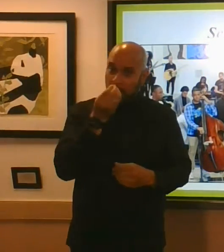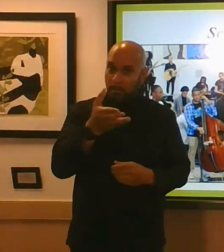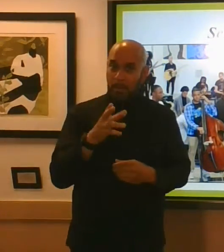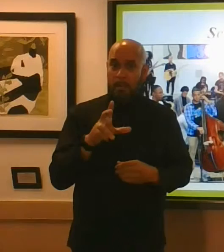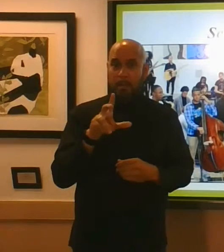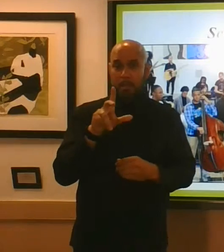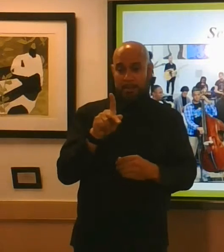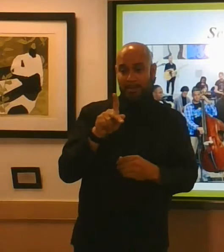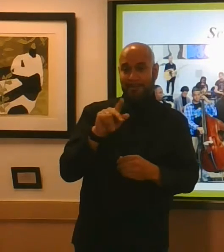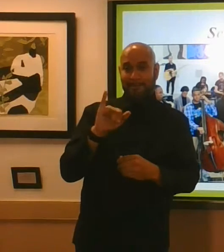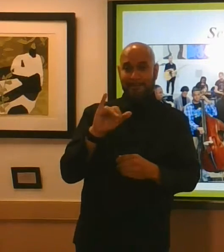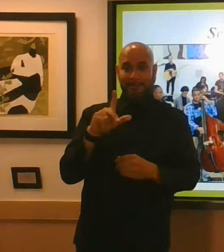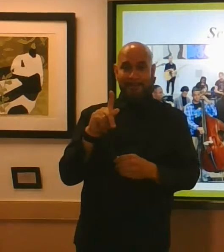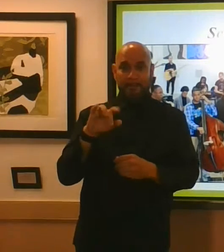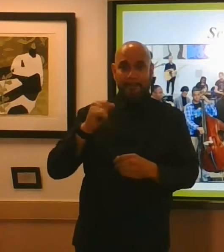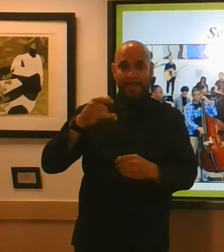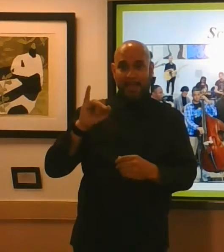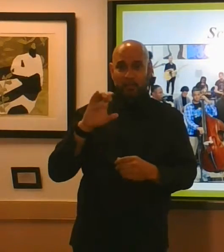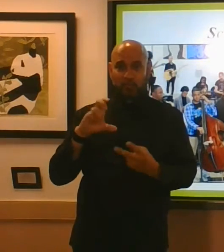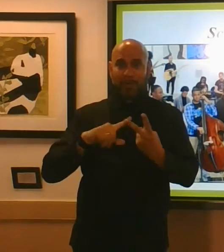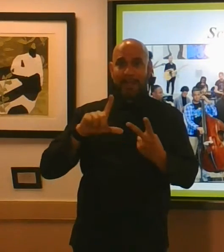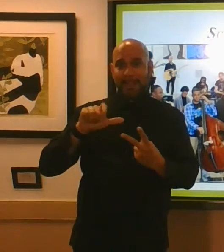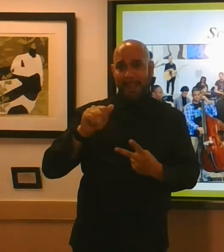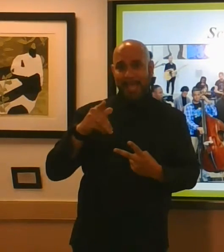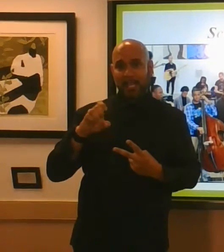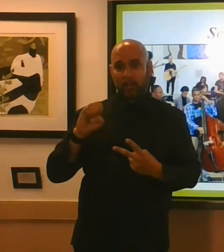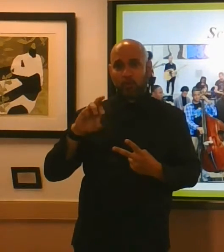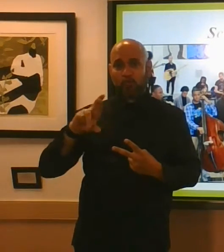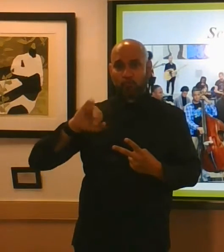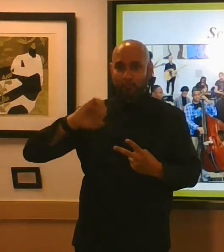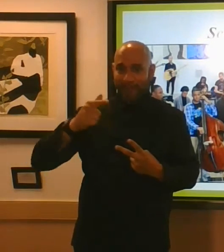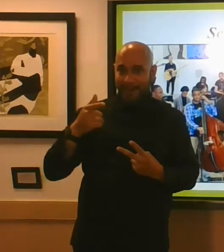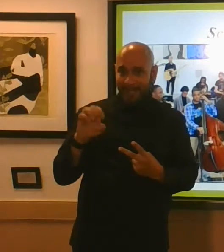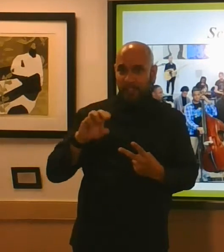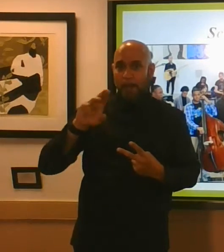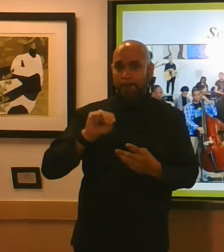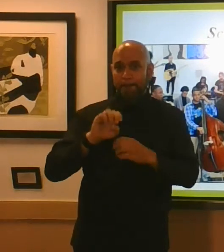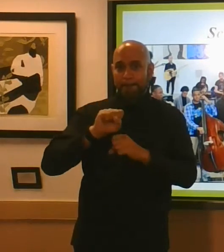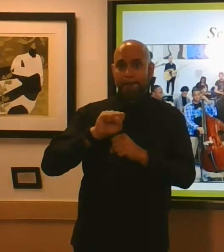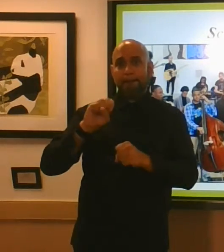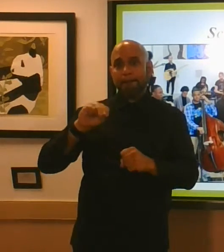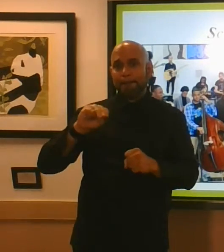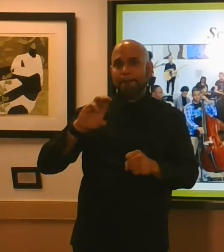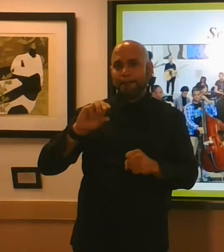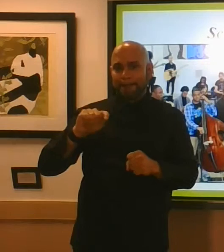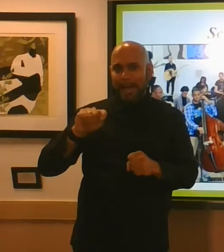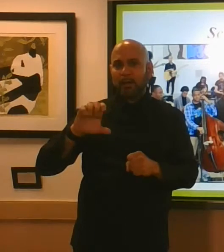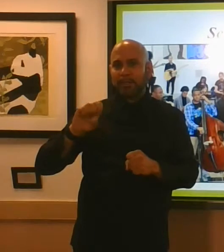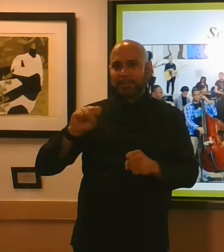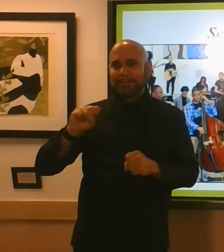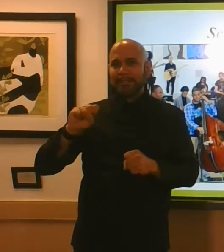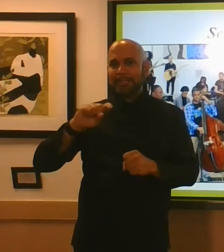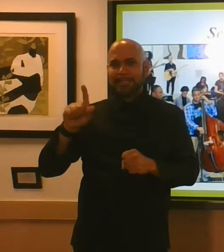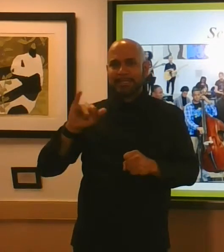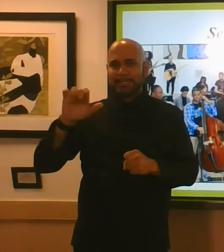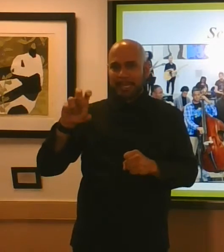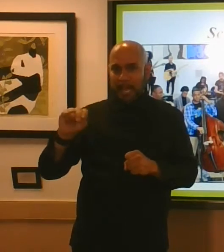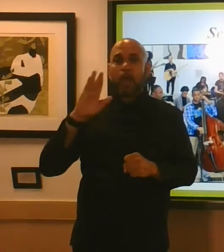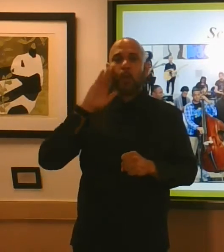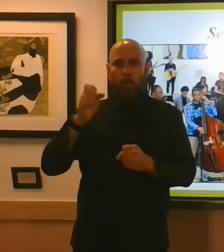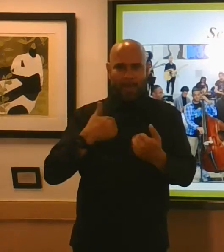patrick lake ridge mount zine unidos will host a drive-by recruitment session after the summer break